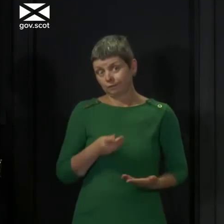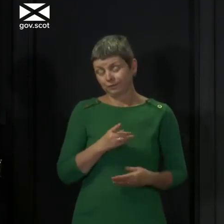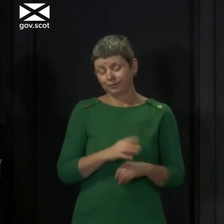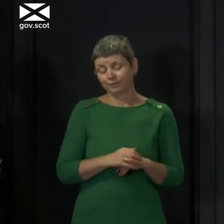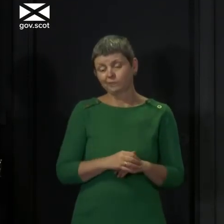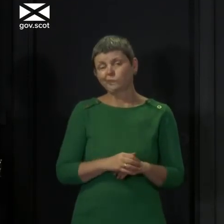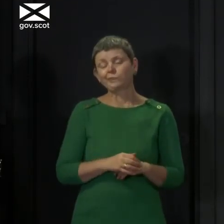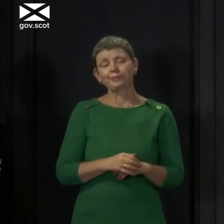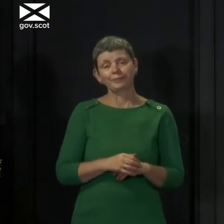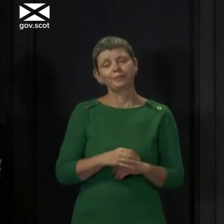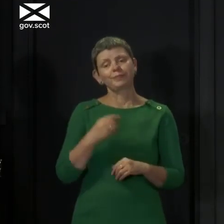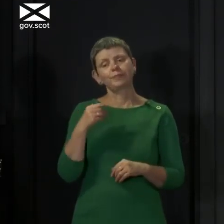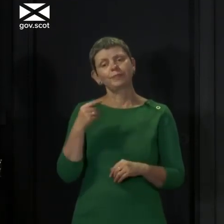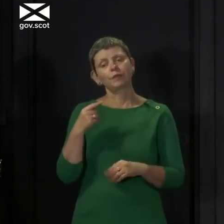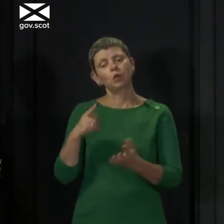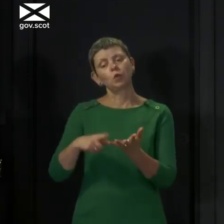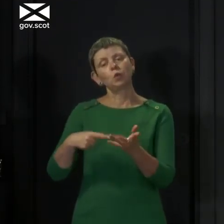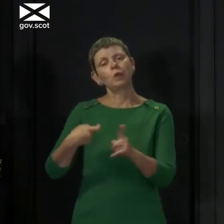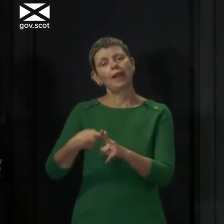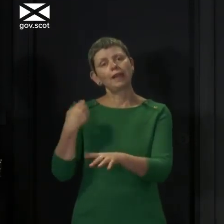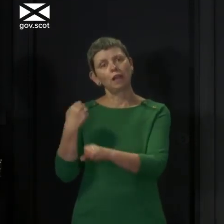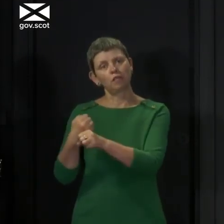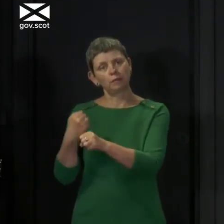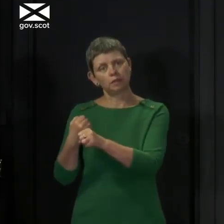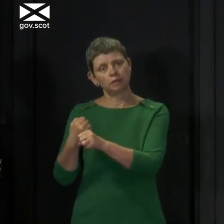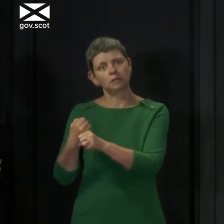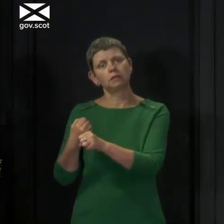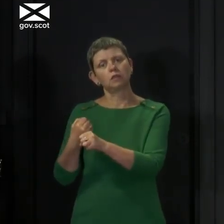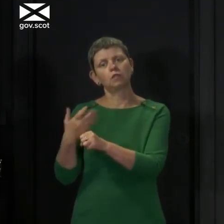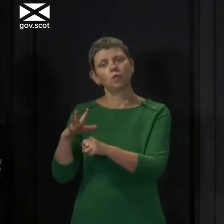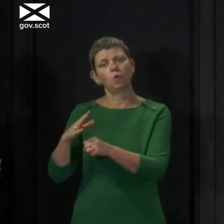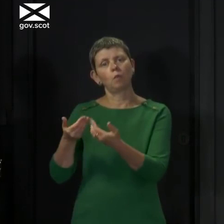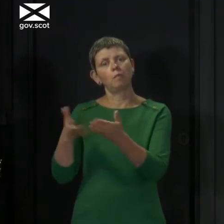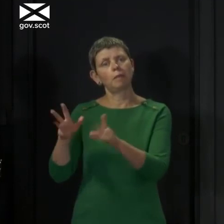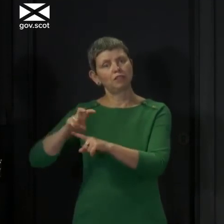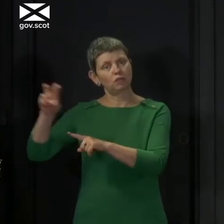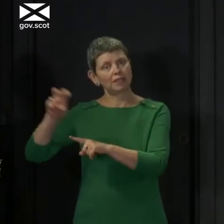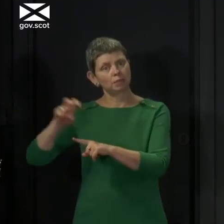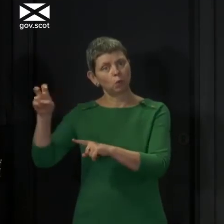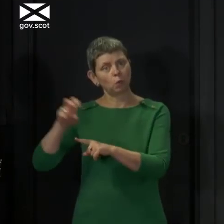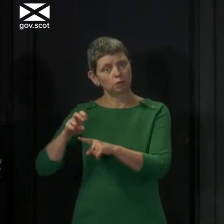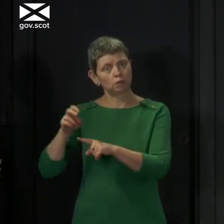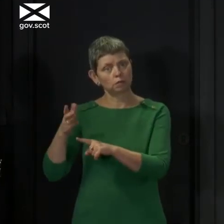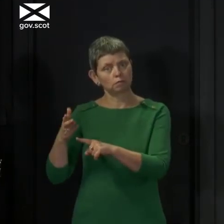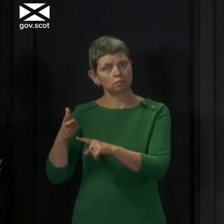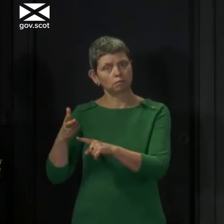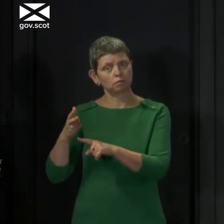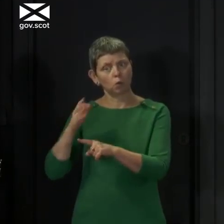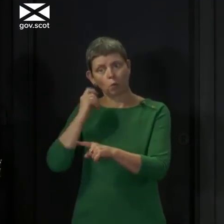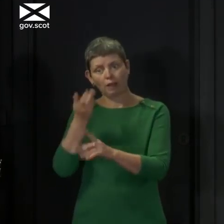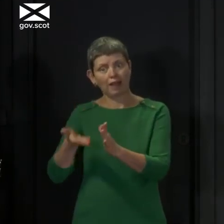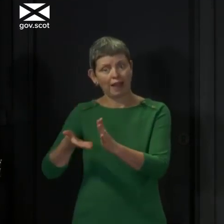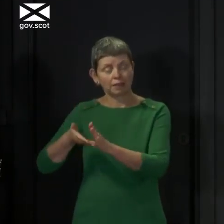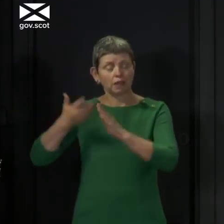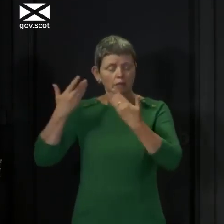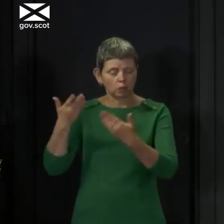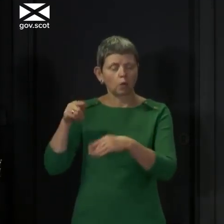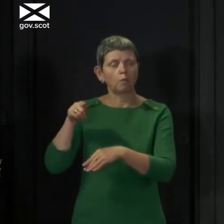yesterday's announcement by the UK government in terms of public transport, whether or not they choose to go further, I don't know,